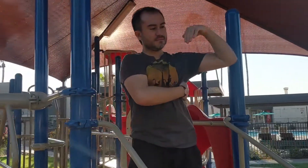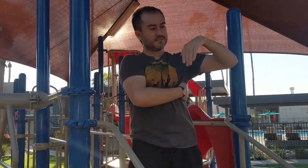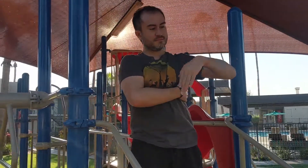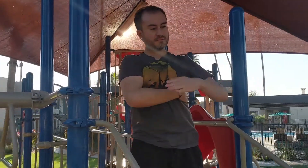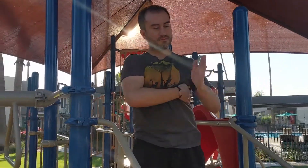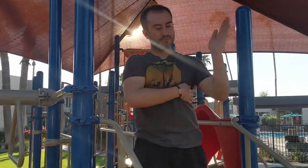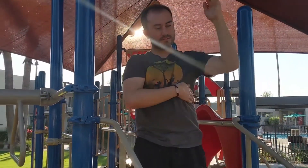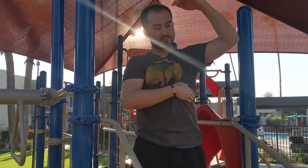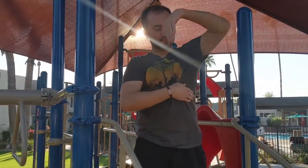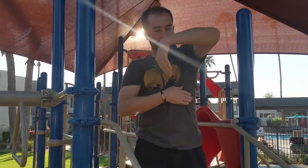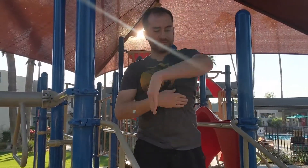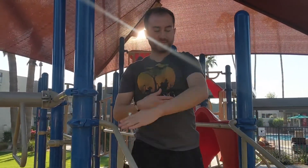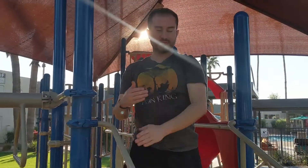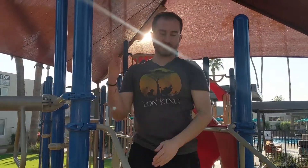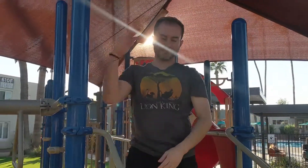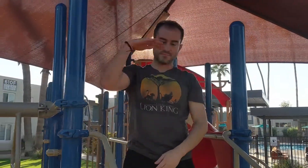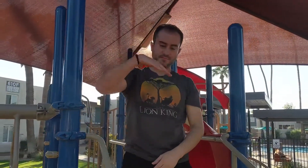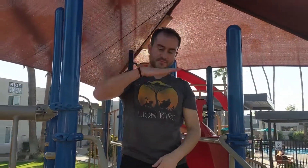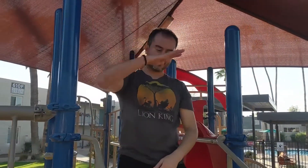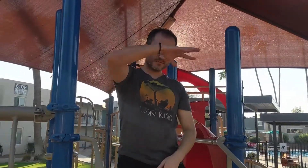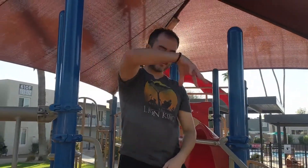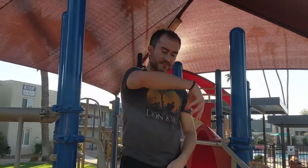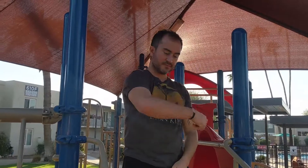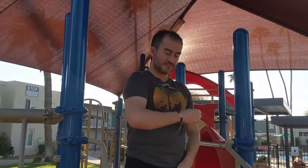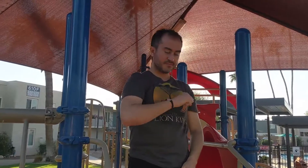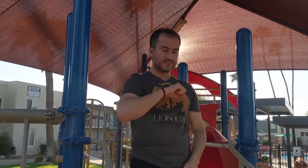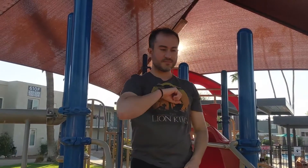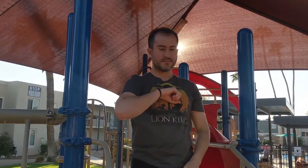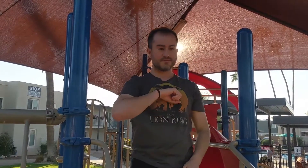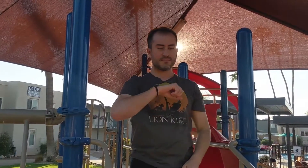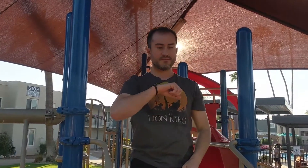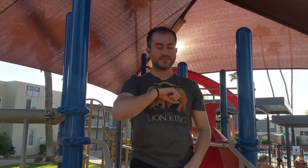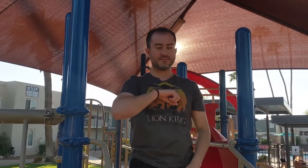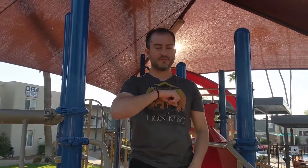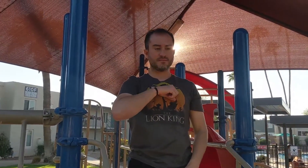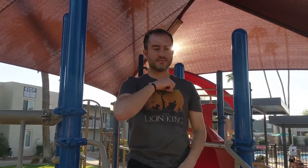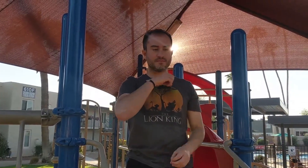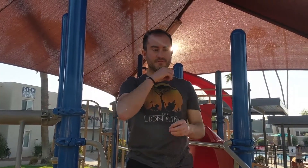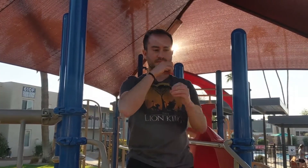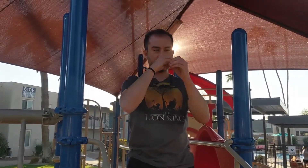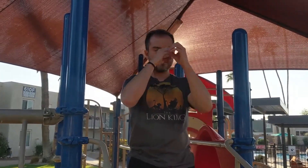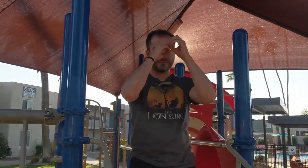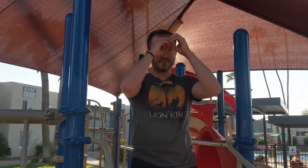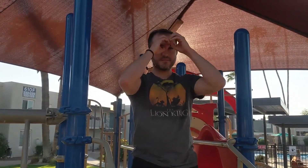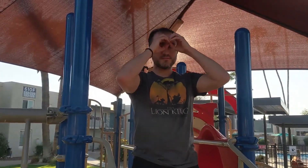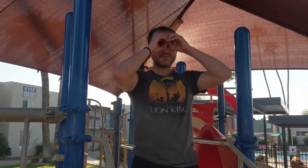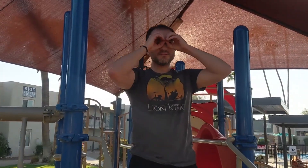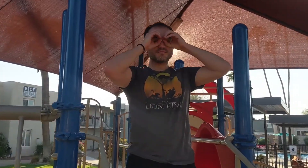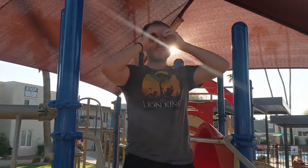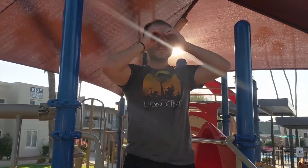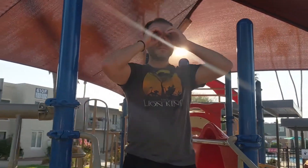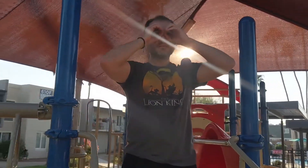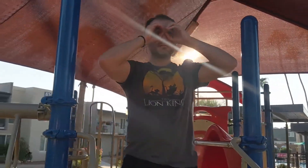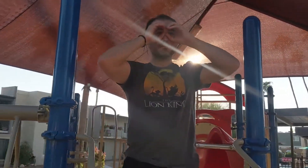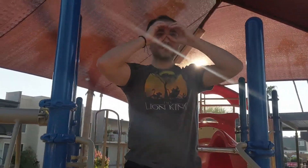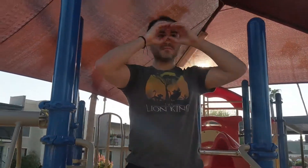part of my generation and people who are younger always that is how i nourish myself